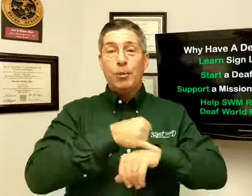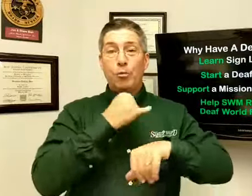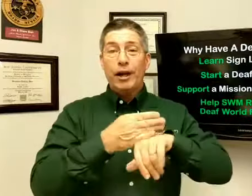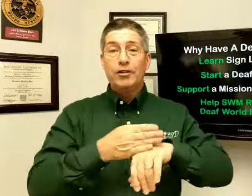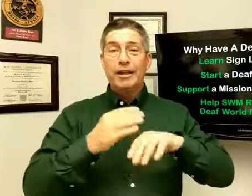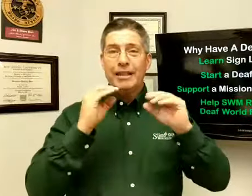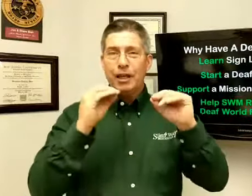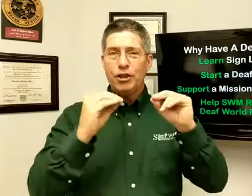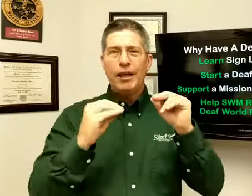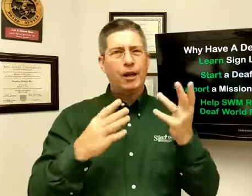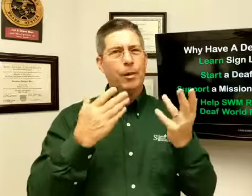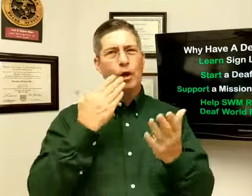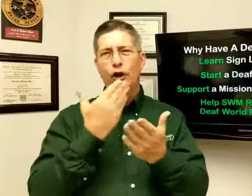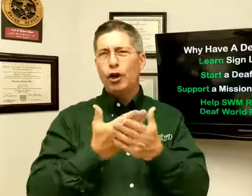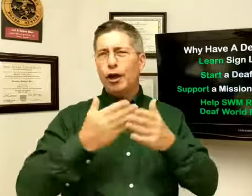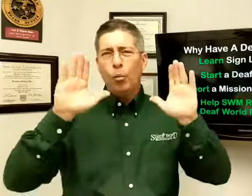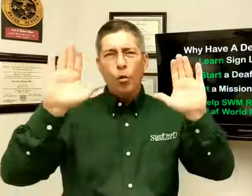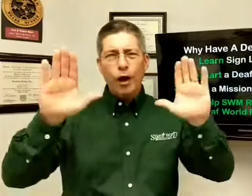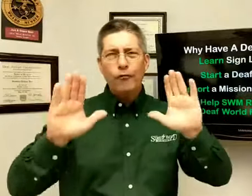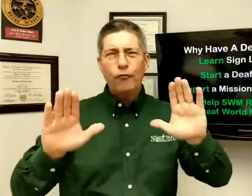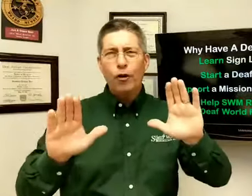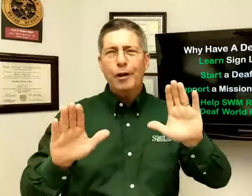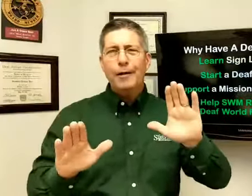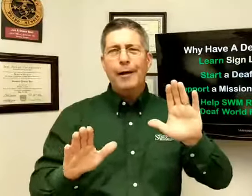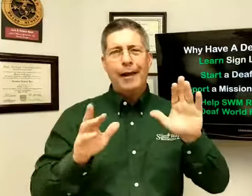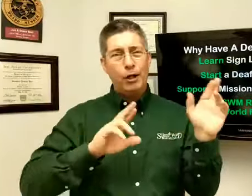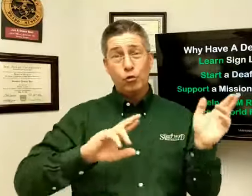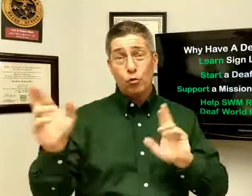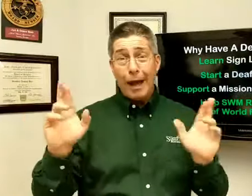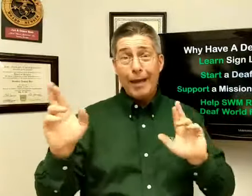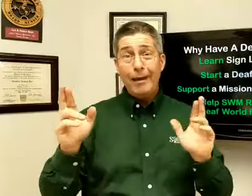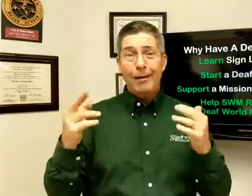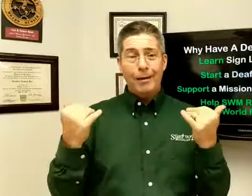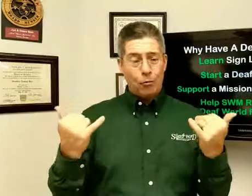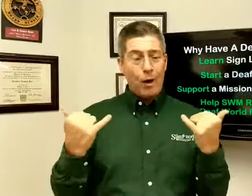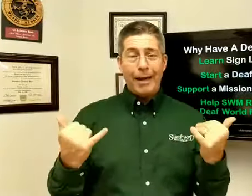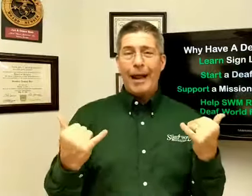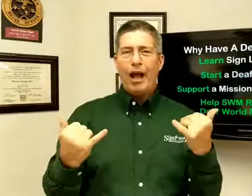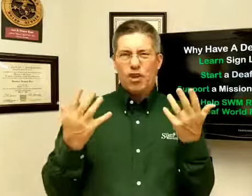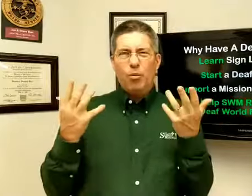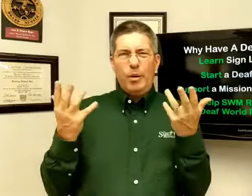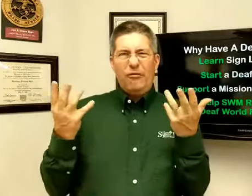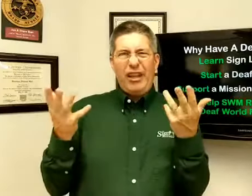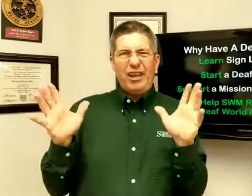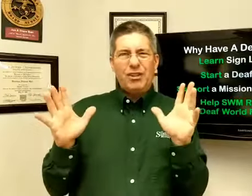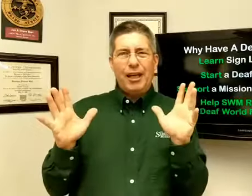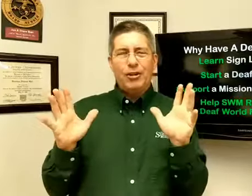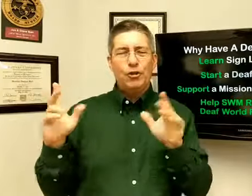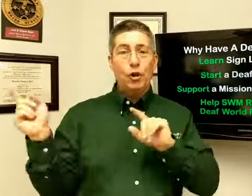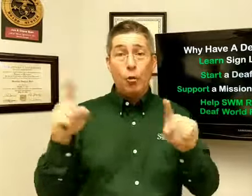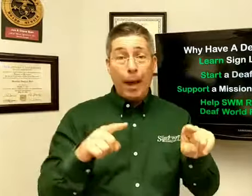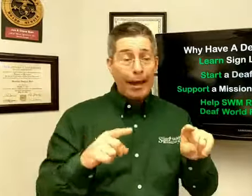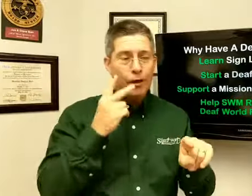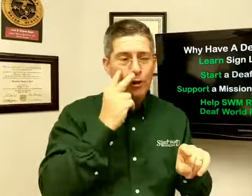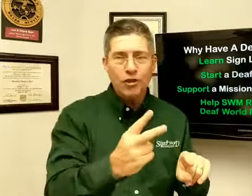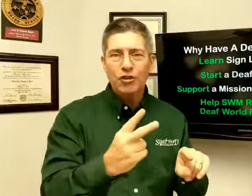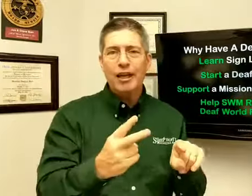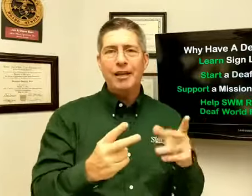Braceland teaching. It will be good and wonderful. And it's ready right now. So when we finish this, you can go back and you can see it.